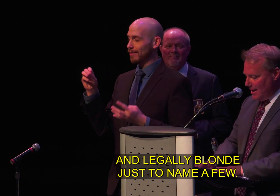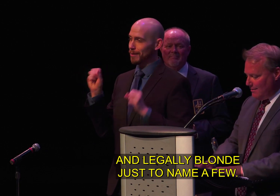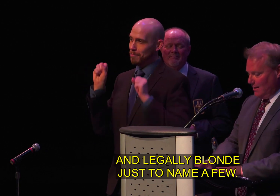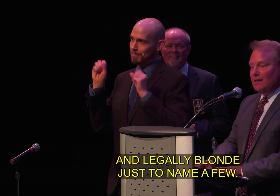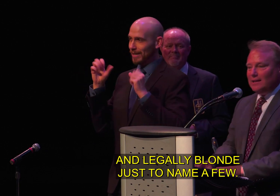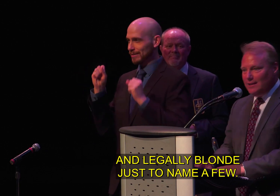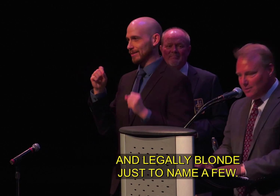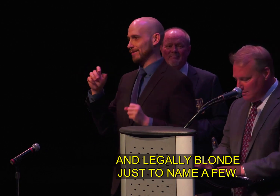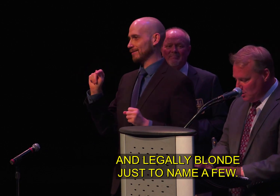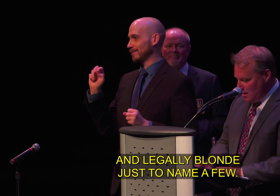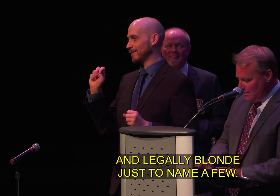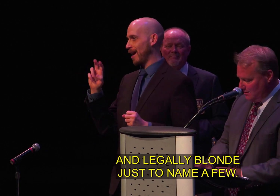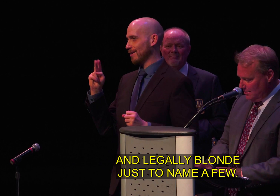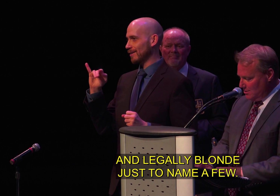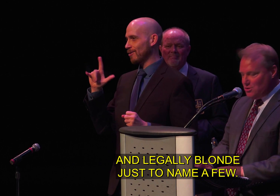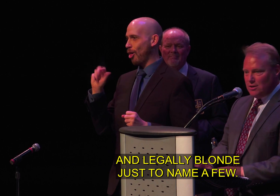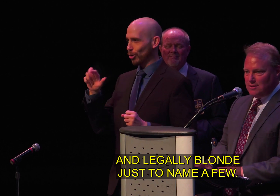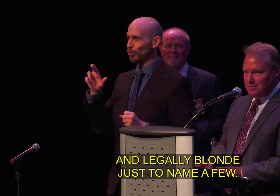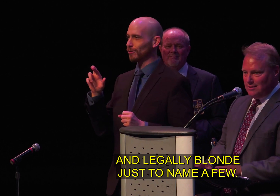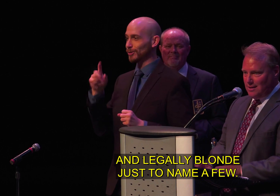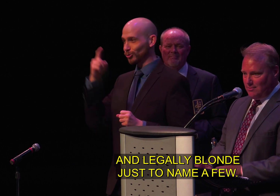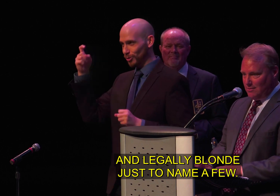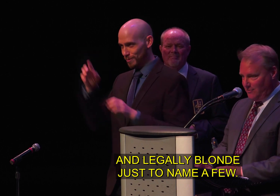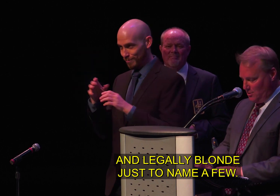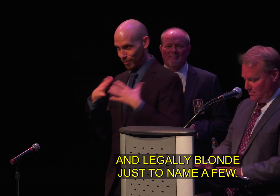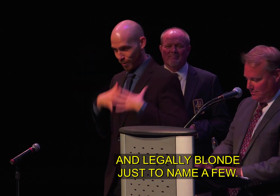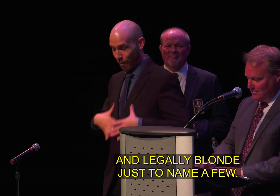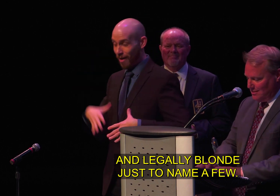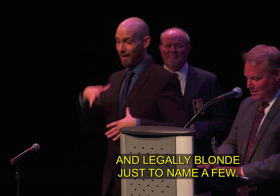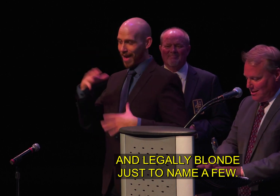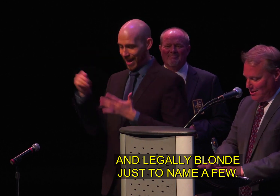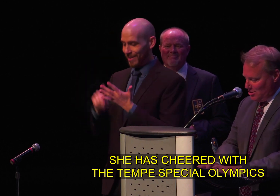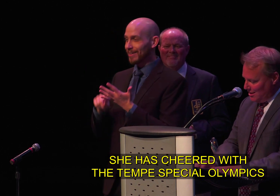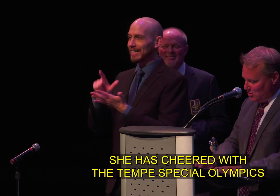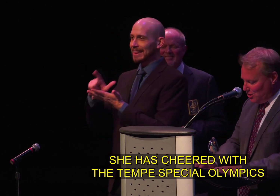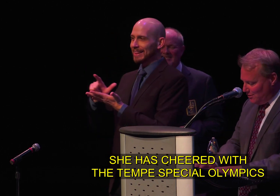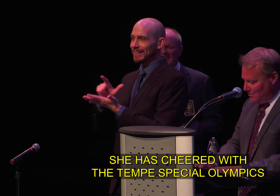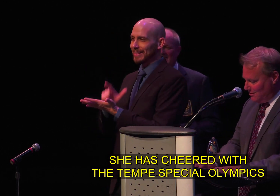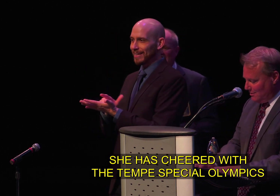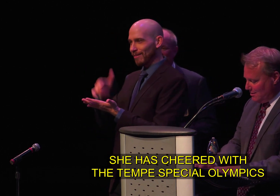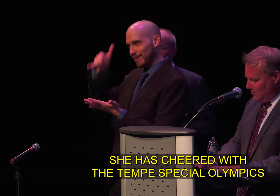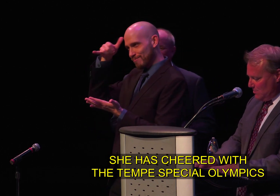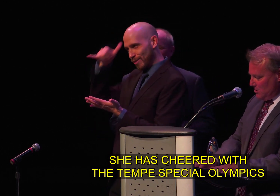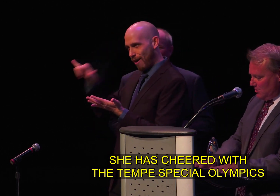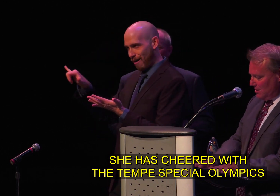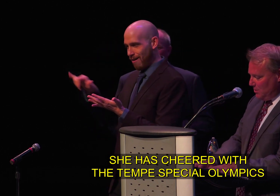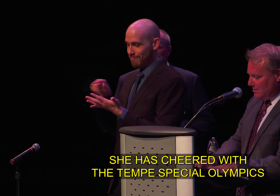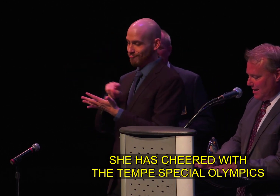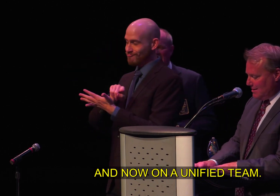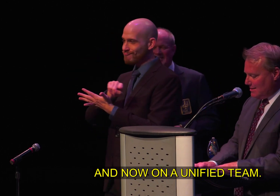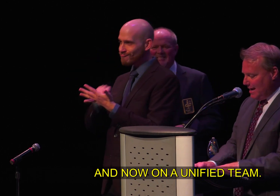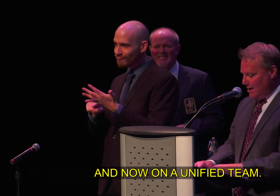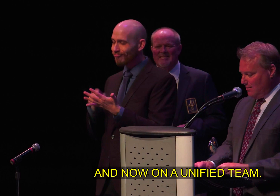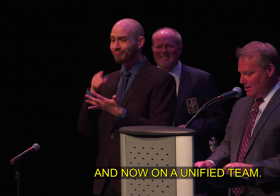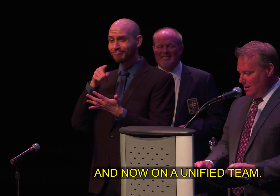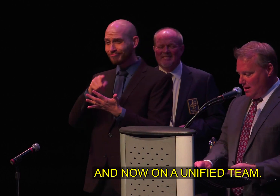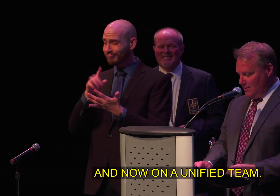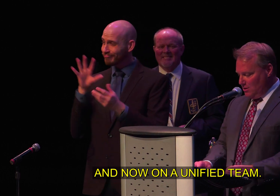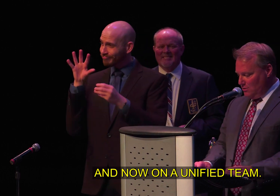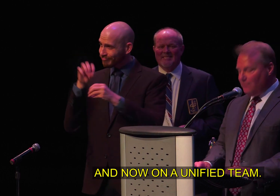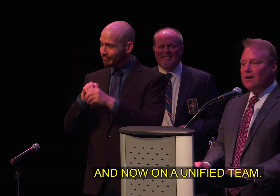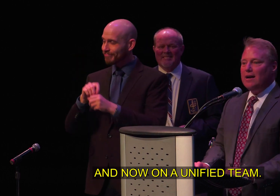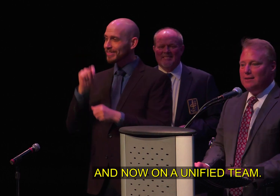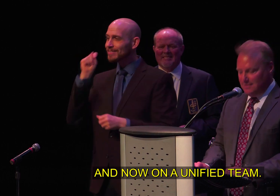and legally blonde just to name a few she has cheered with the tempe special olympics and is now